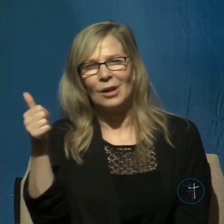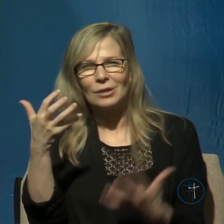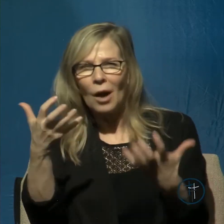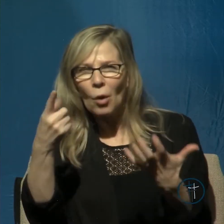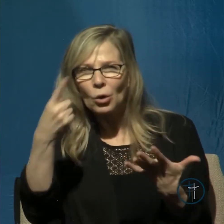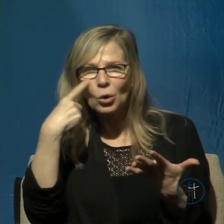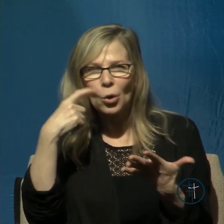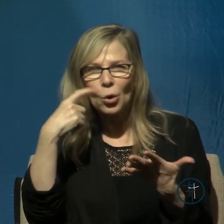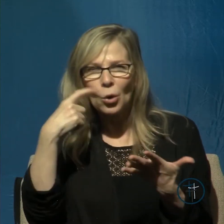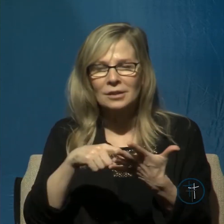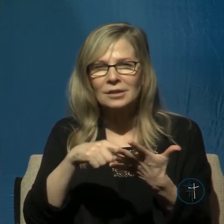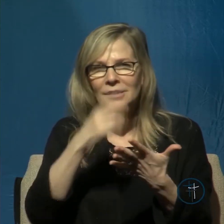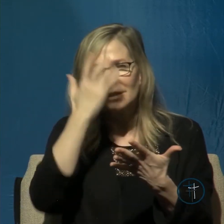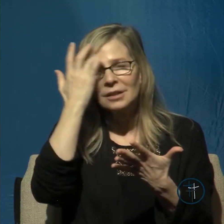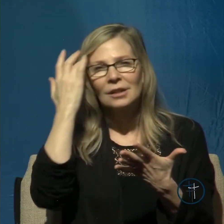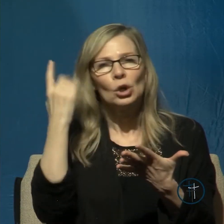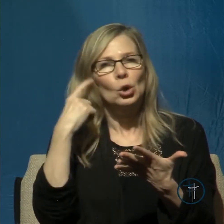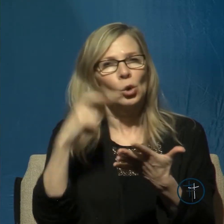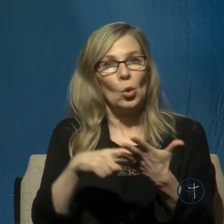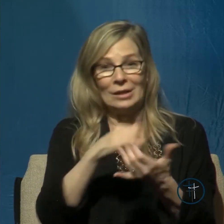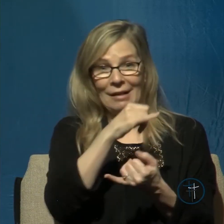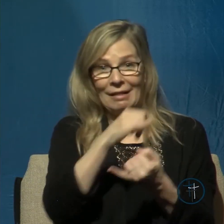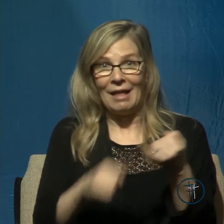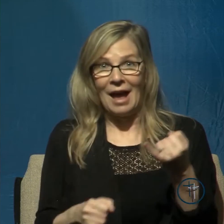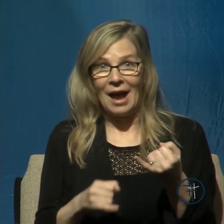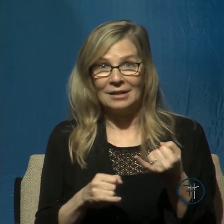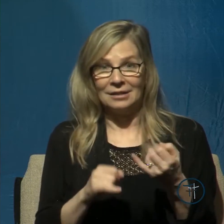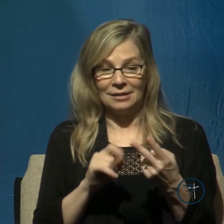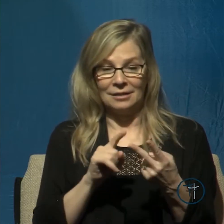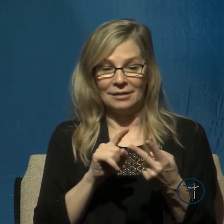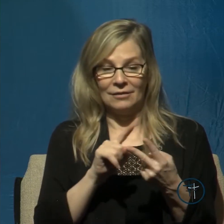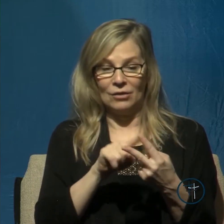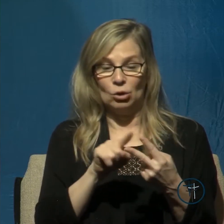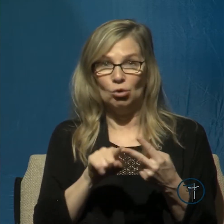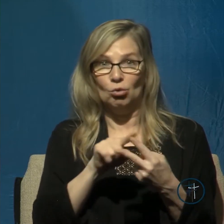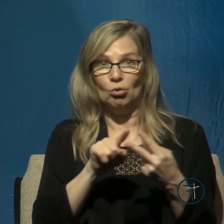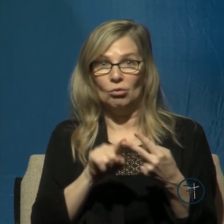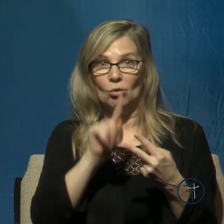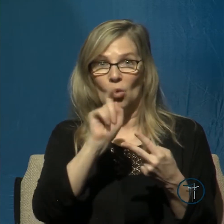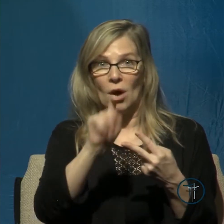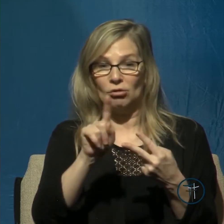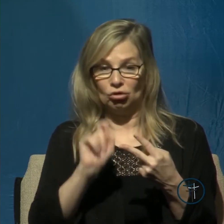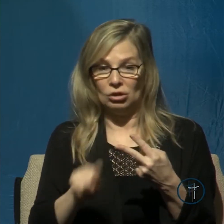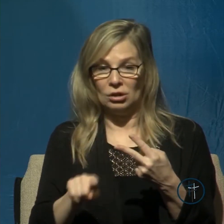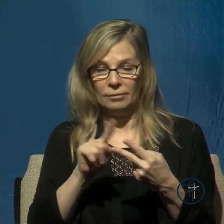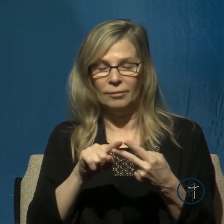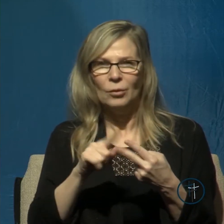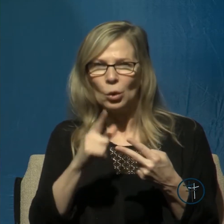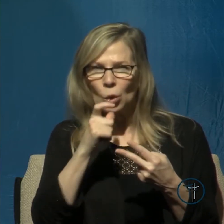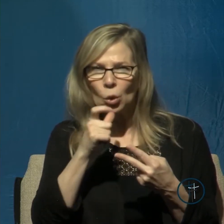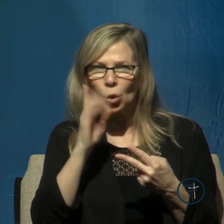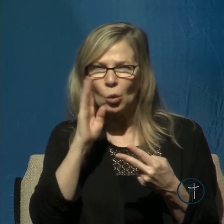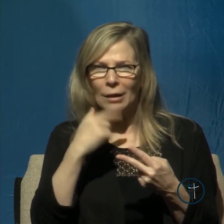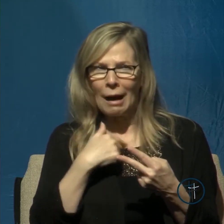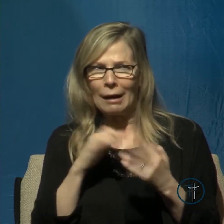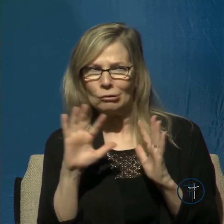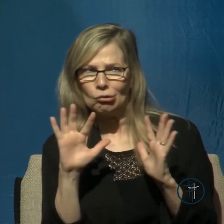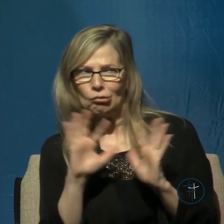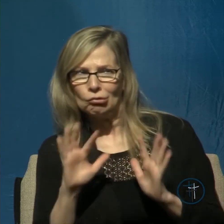notice the last of the two questions that David asks he says whom shall I dread now what's interesting